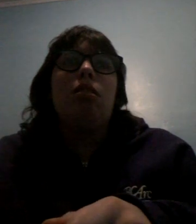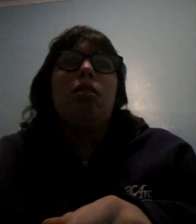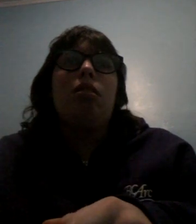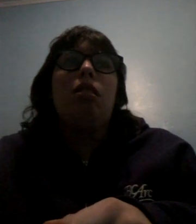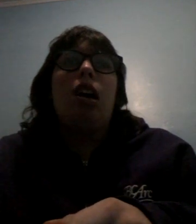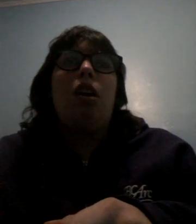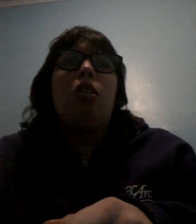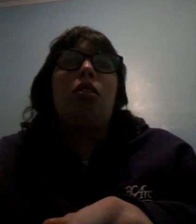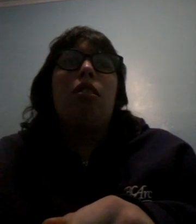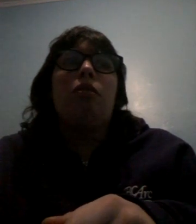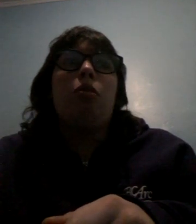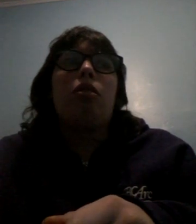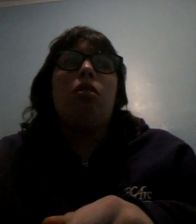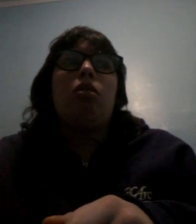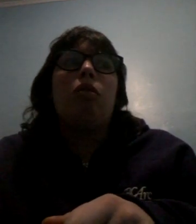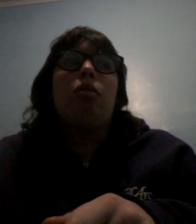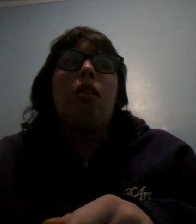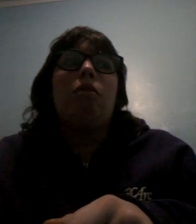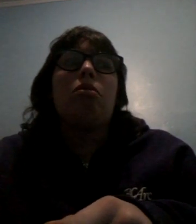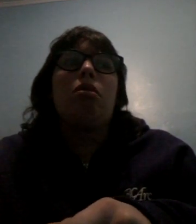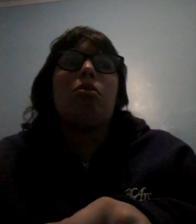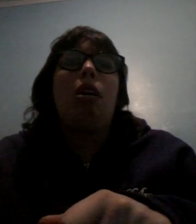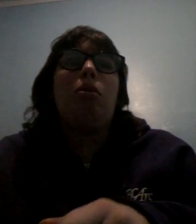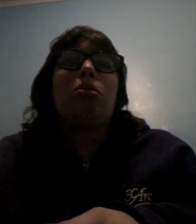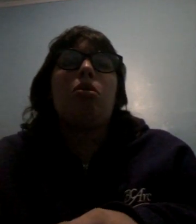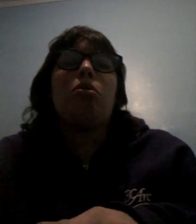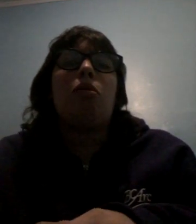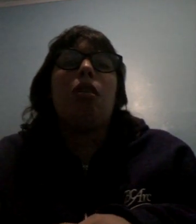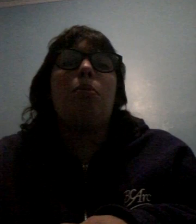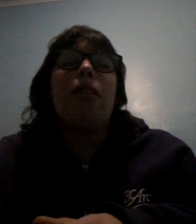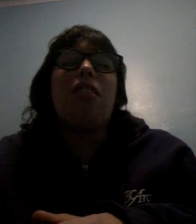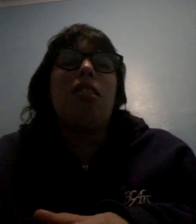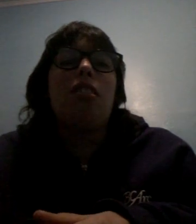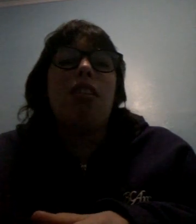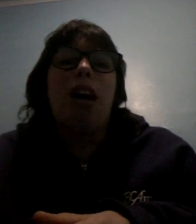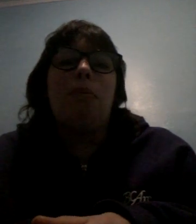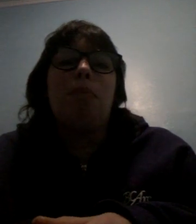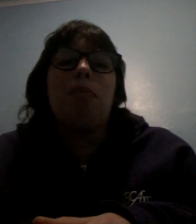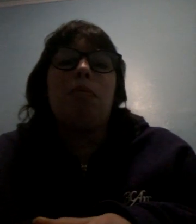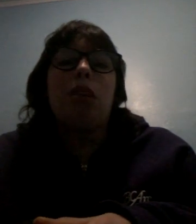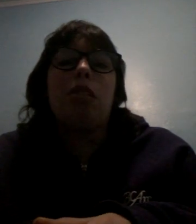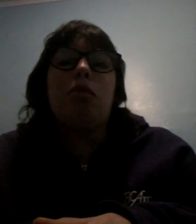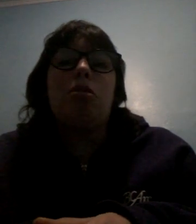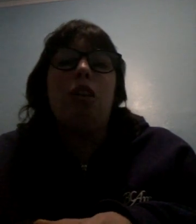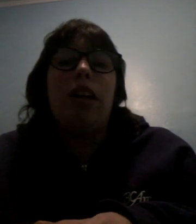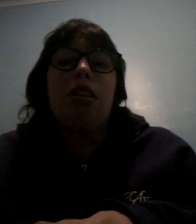I only have 155 subscribers so far but it feels like I'm like trying